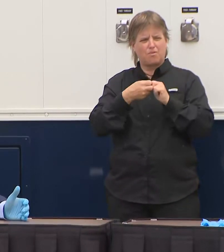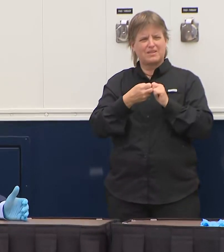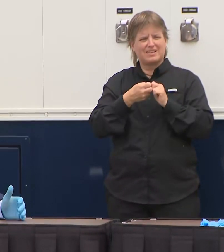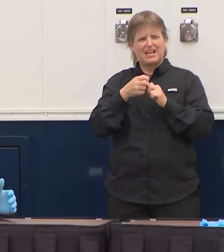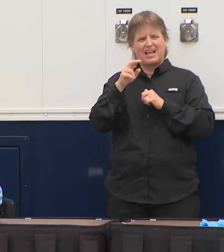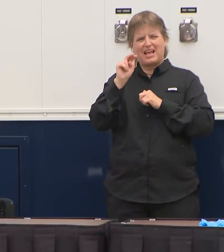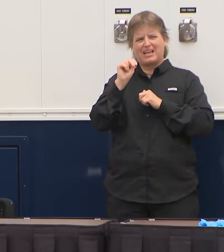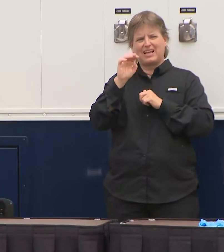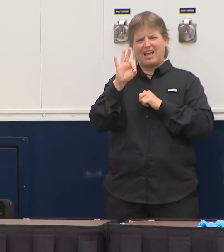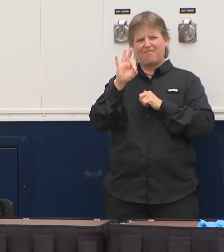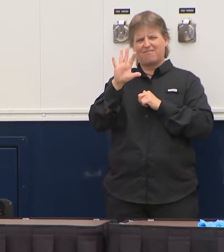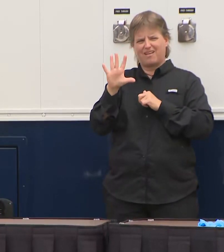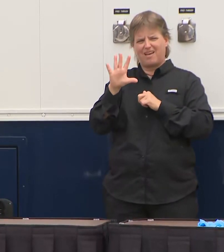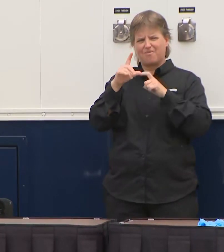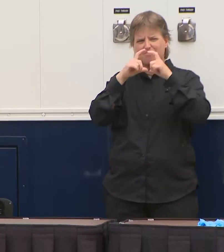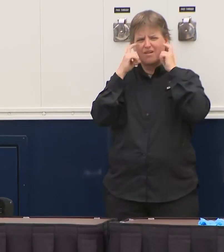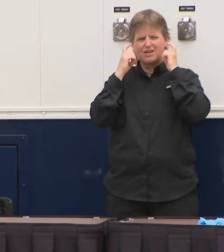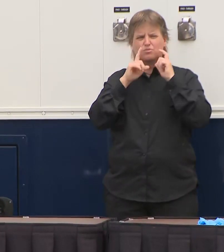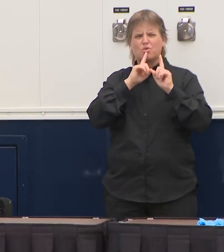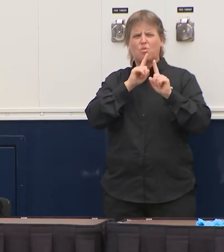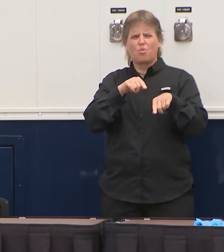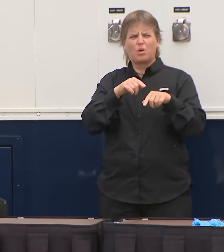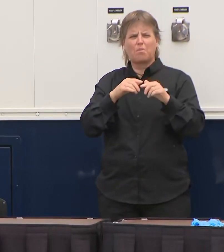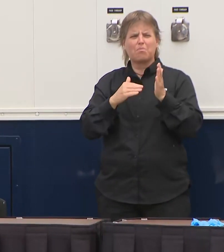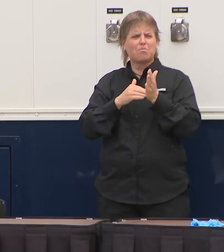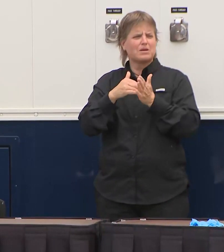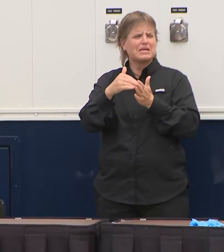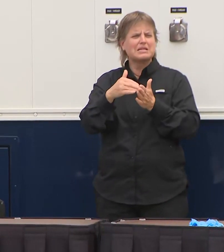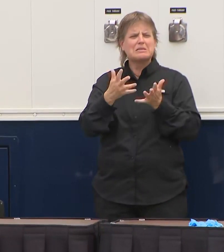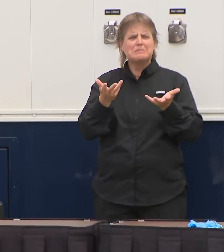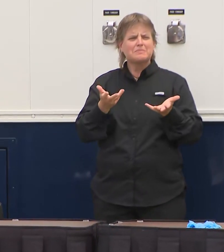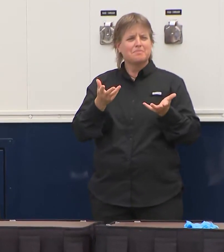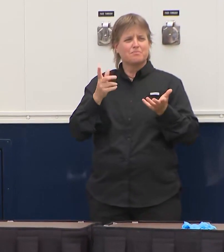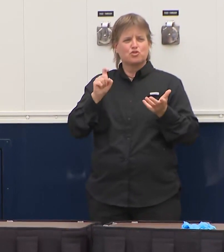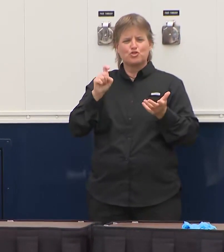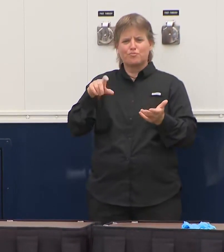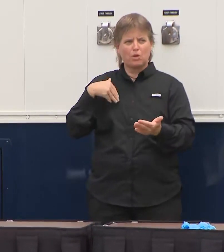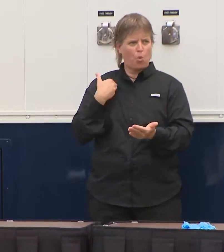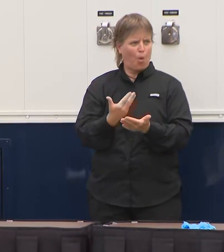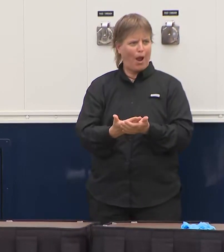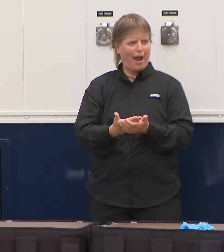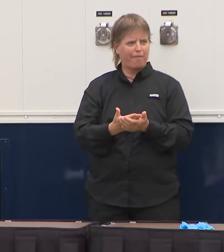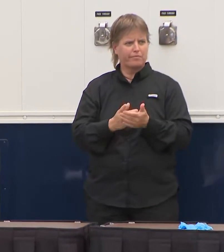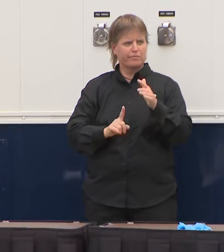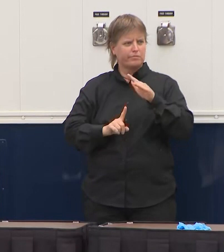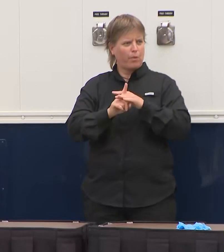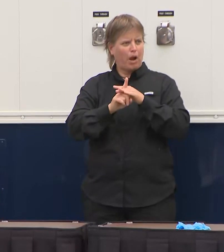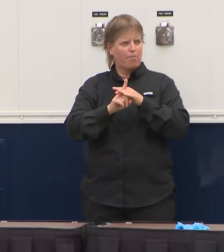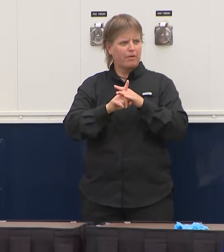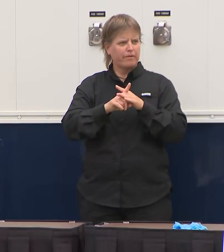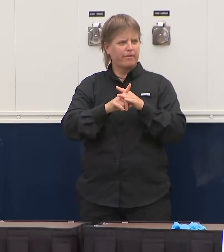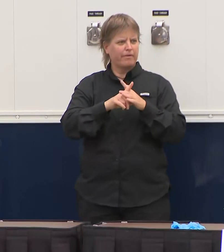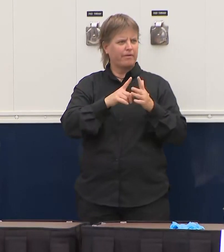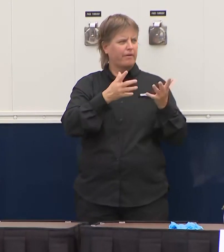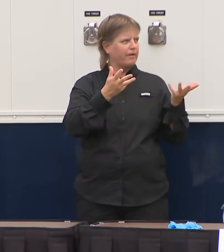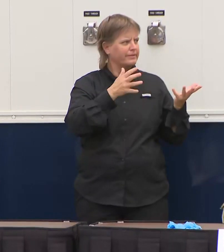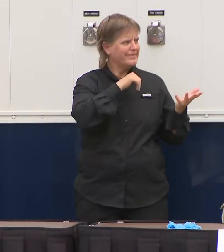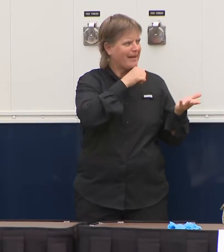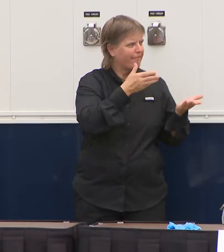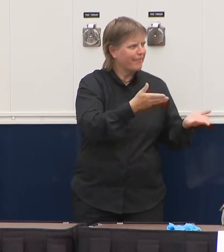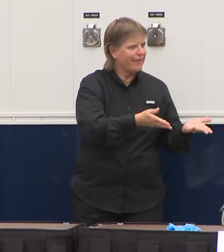those early March. They would be delivered. Supposedly we'd show up. They didn't go. So there's a lot of stuff on the secondary market.